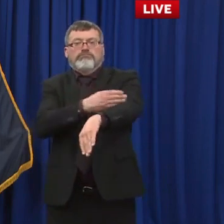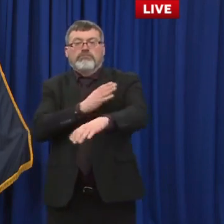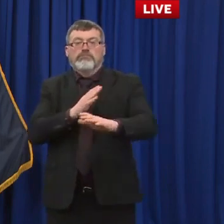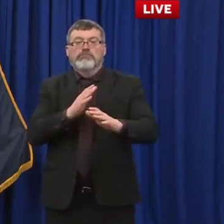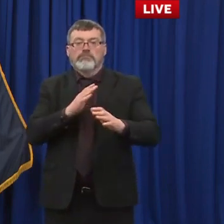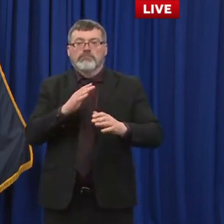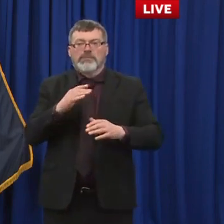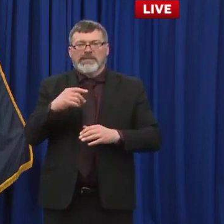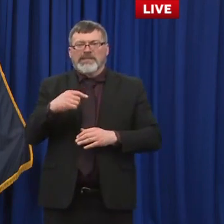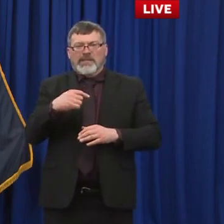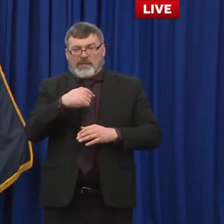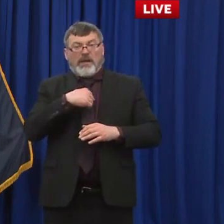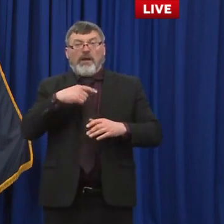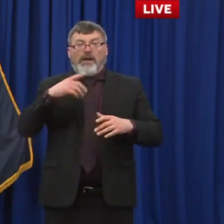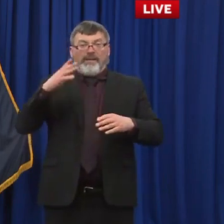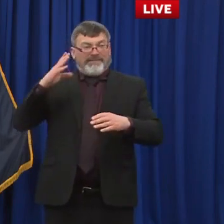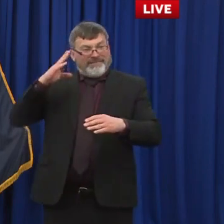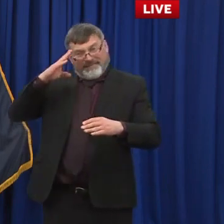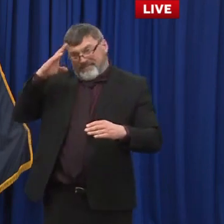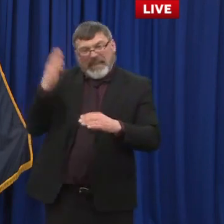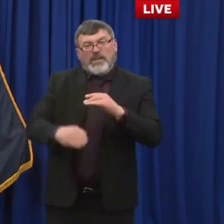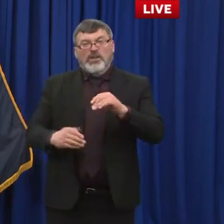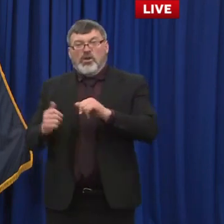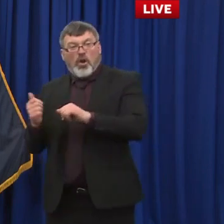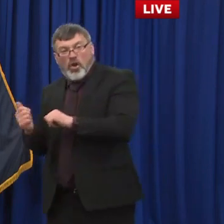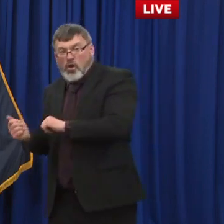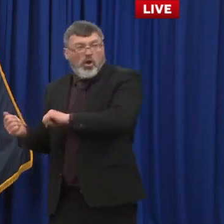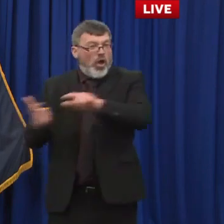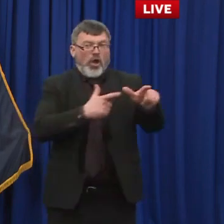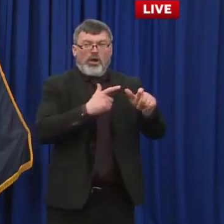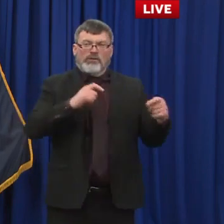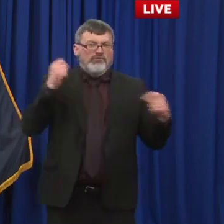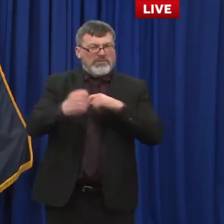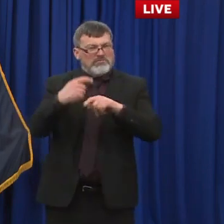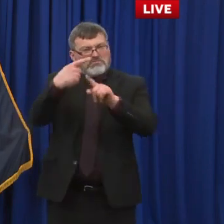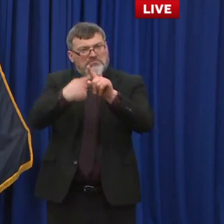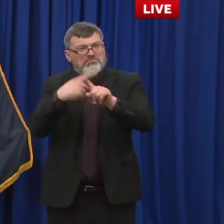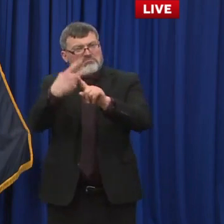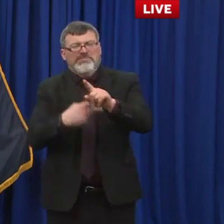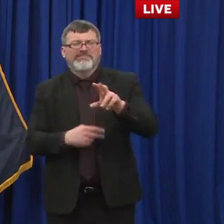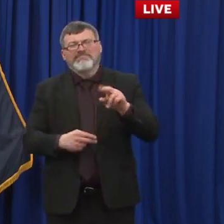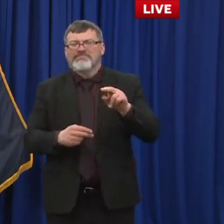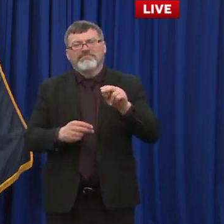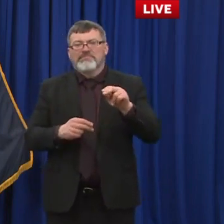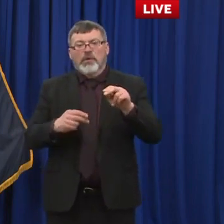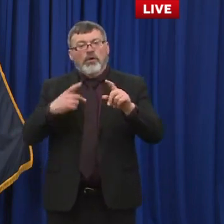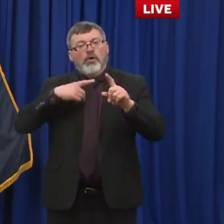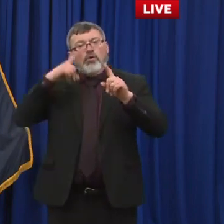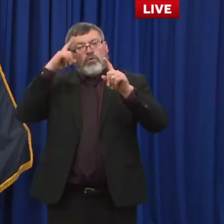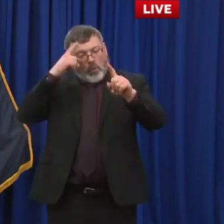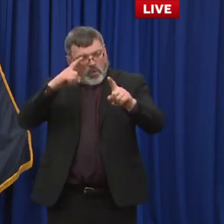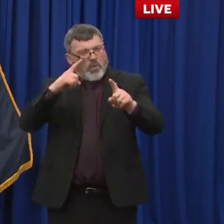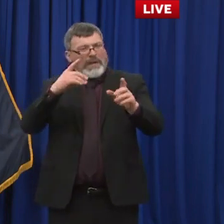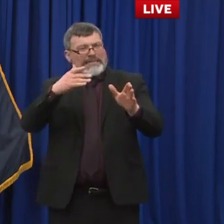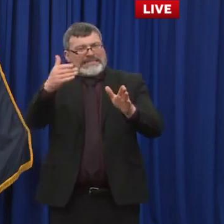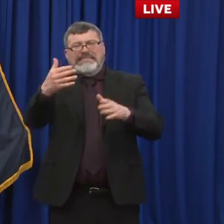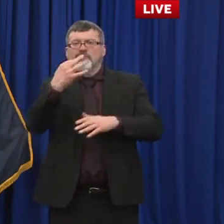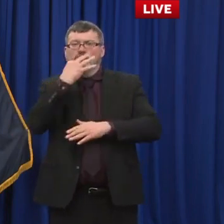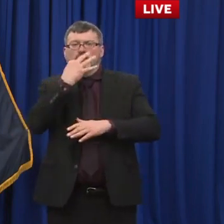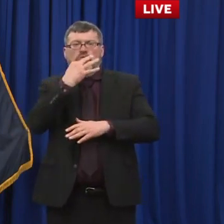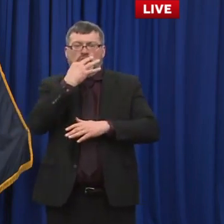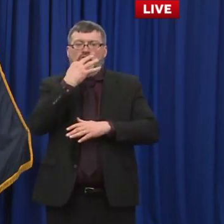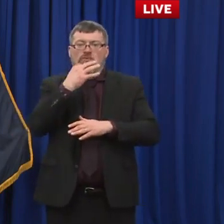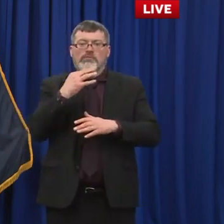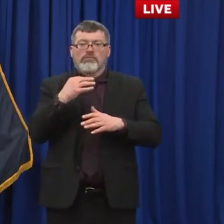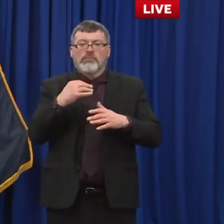no probably not but that's that shouldn't be a surprise to anybody sometimes you got to go back to the drawing board get everybody together some things are easier